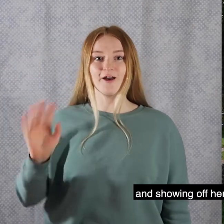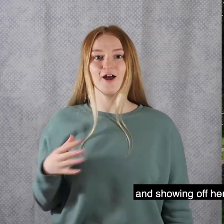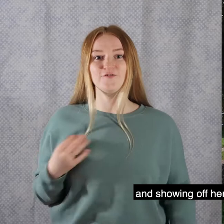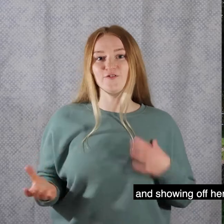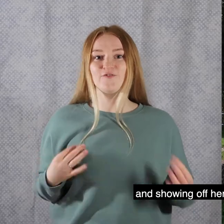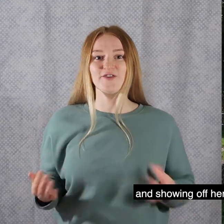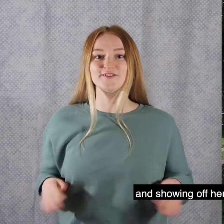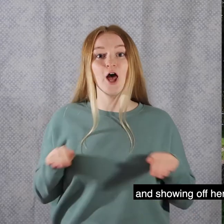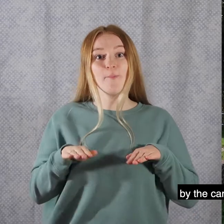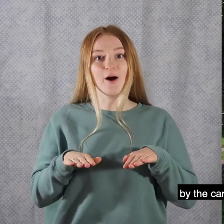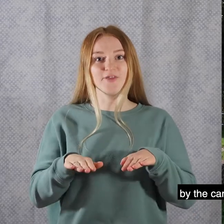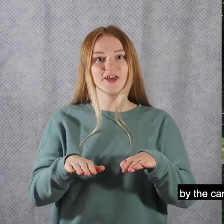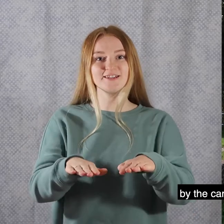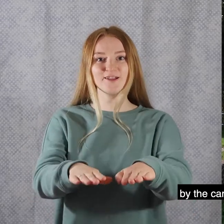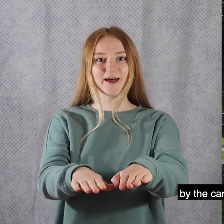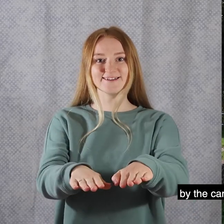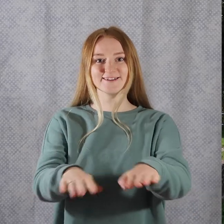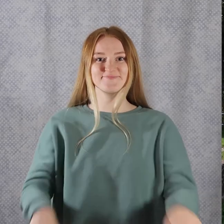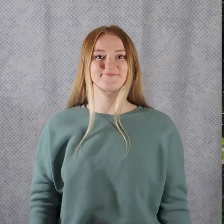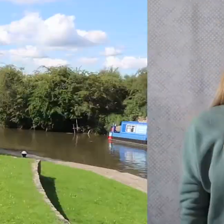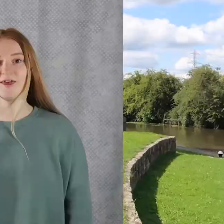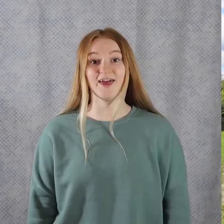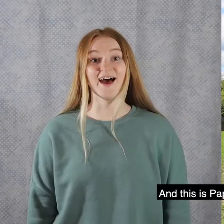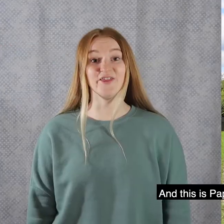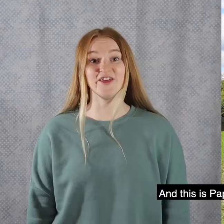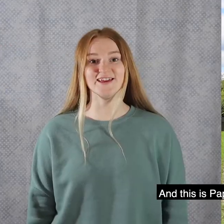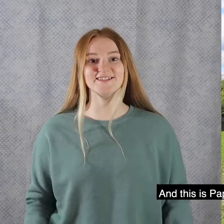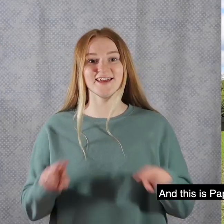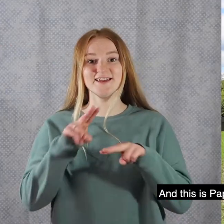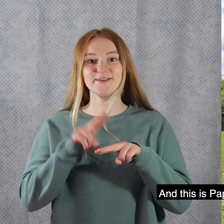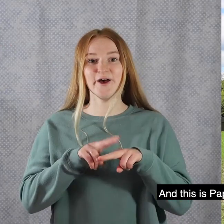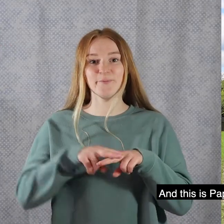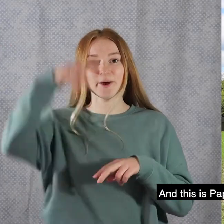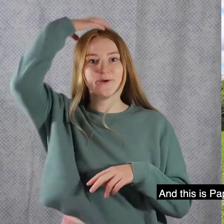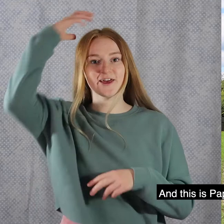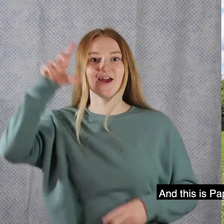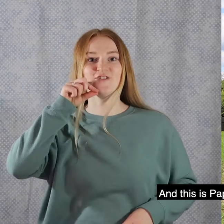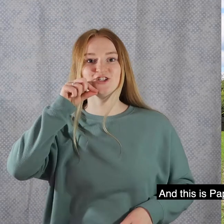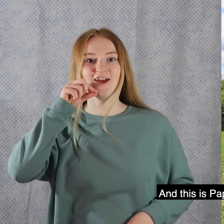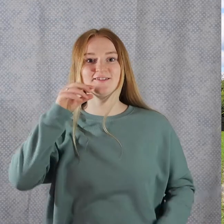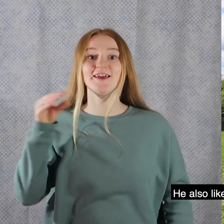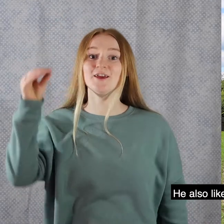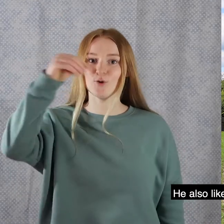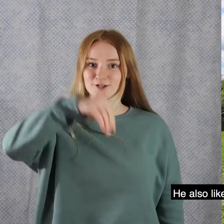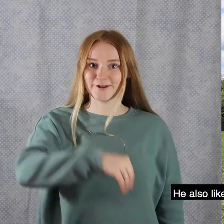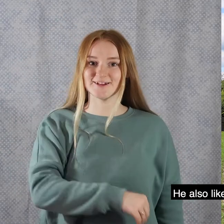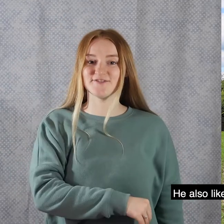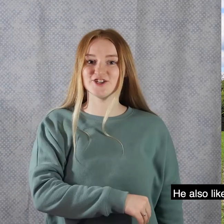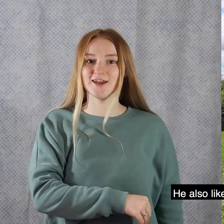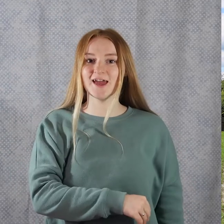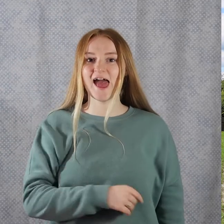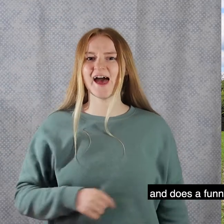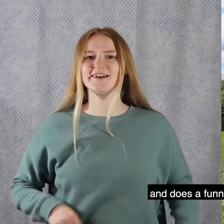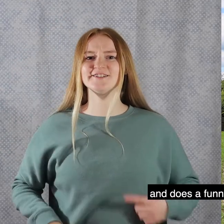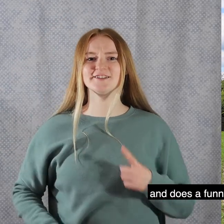off her colourful feathers by the canal bank. And this is Papa King Fisher. He also likes